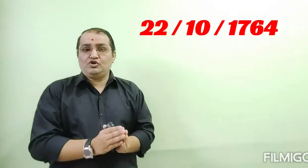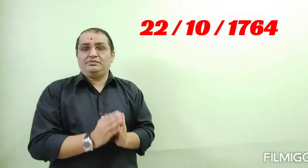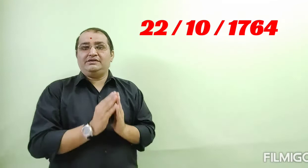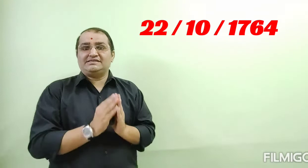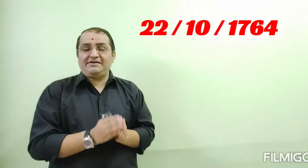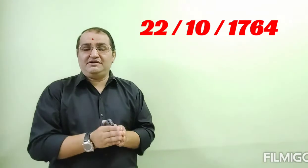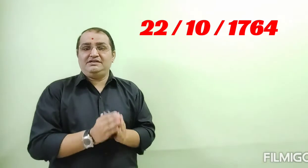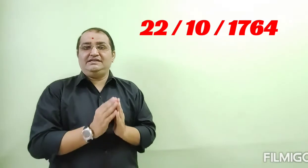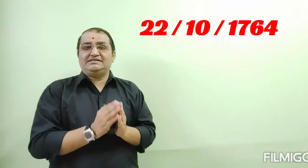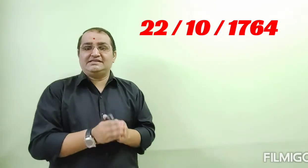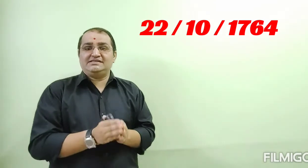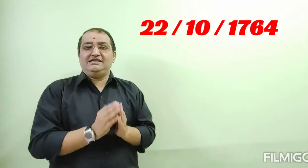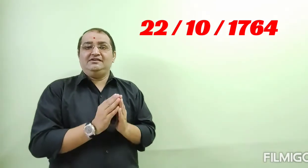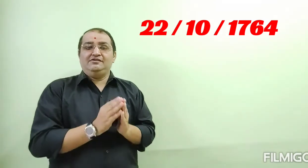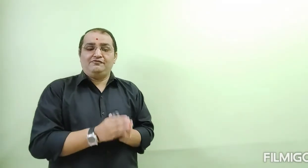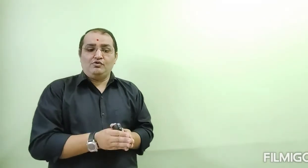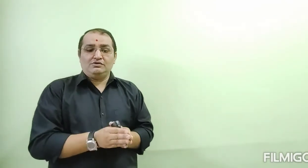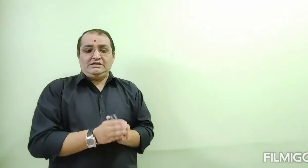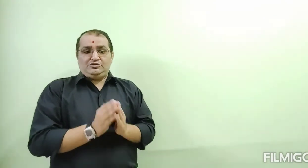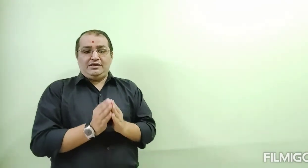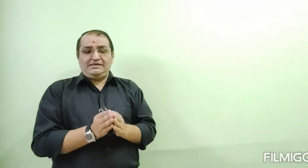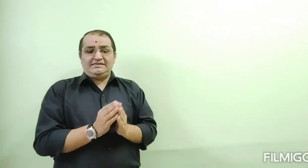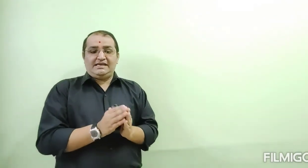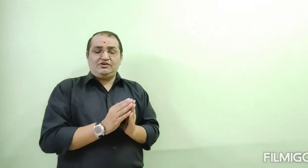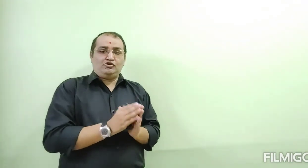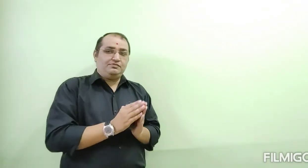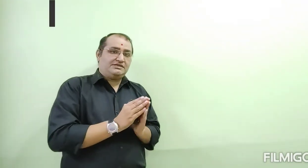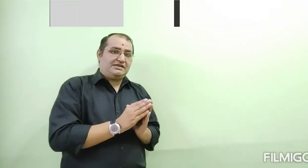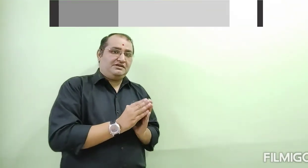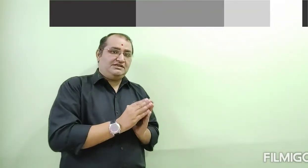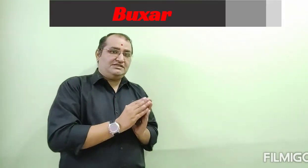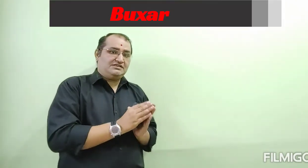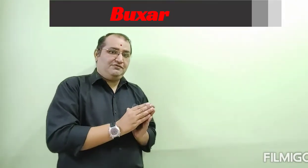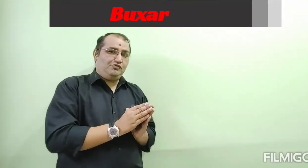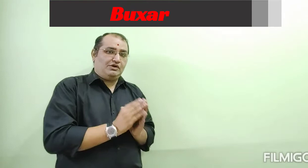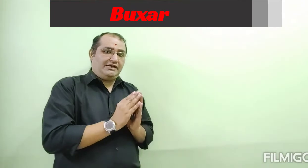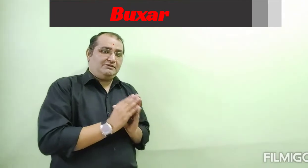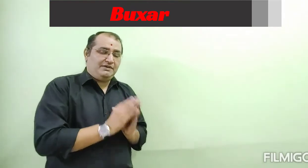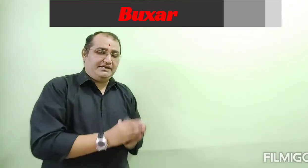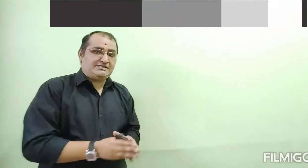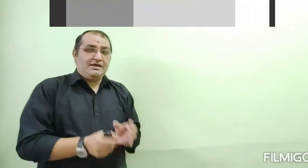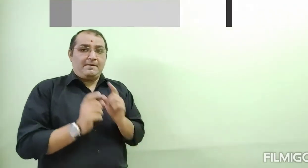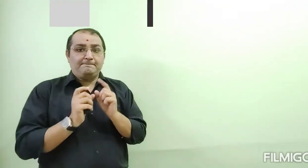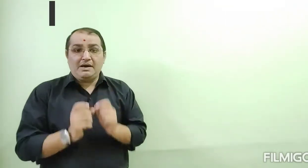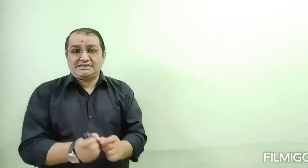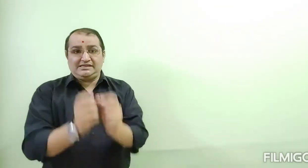1764. 22nd October 1764 at the place Baksar.